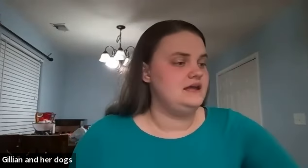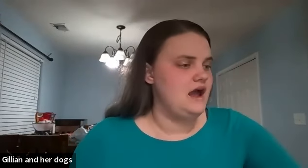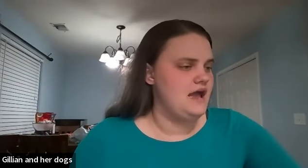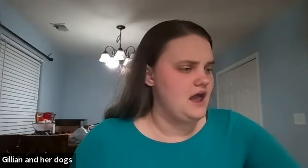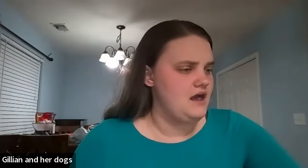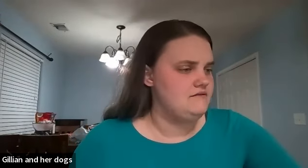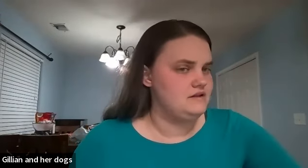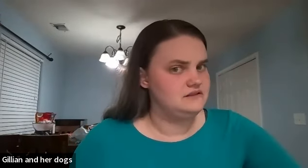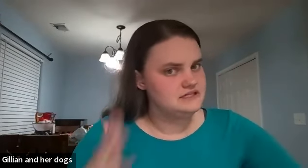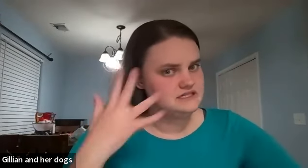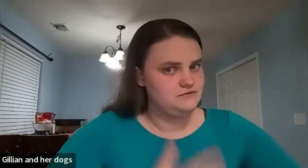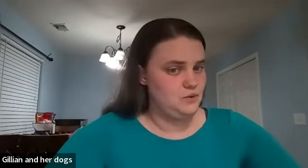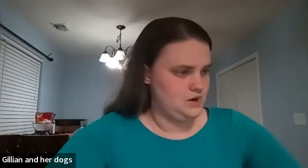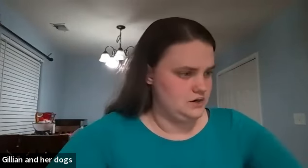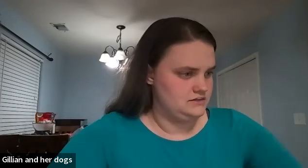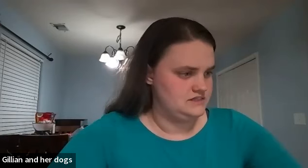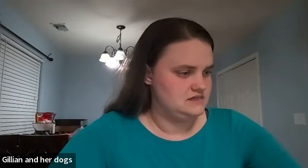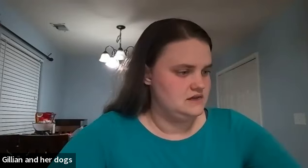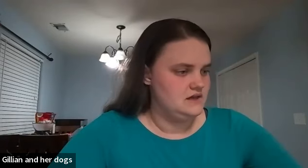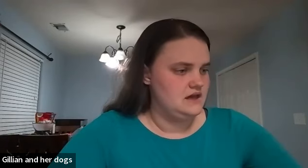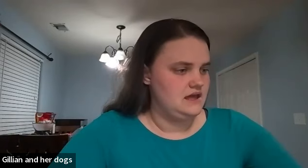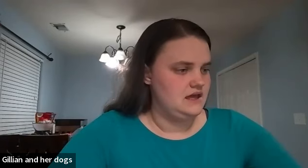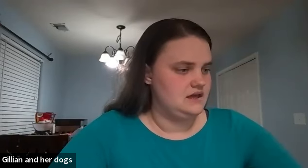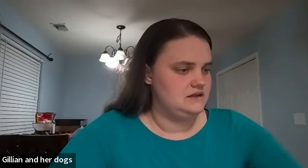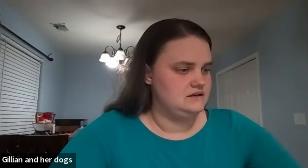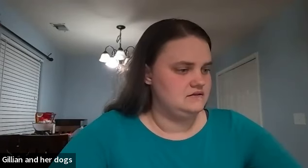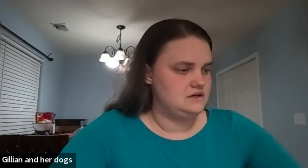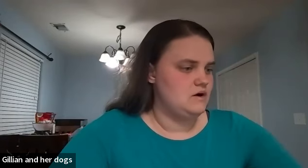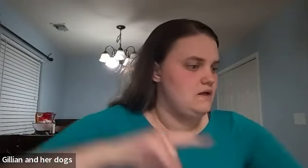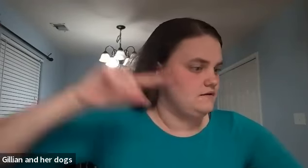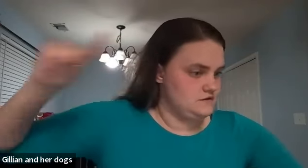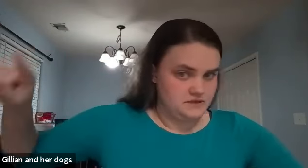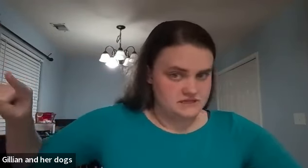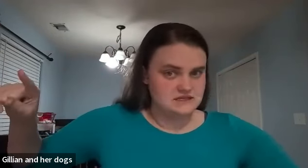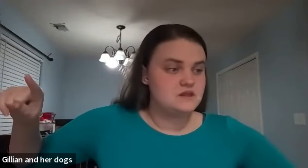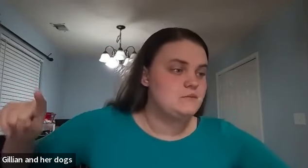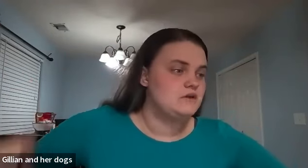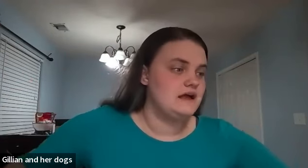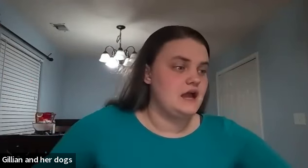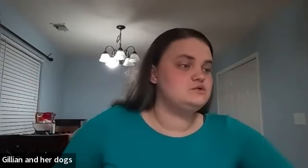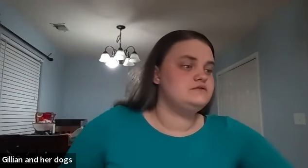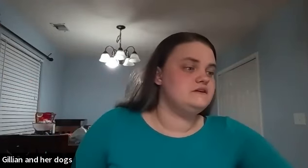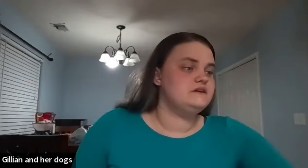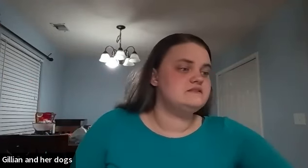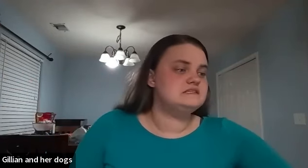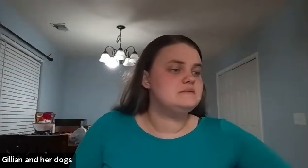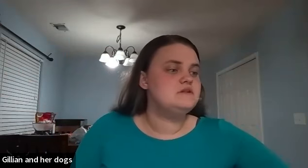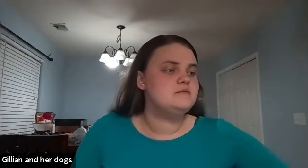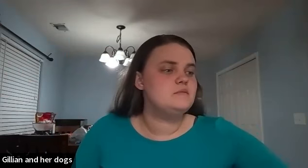i have a list of words and they're all over the place some of them are like actual feelings and then some of them are